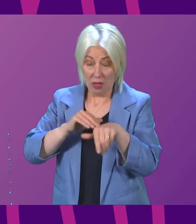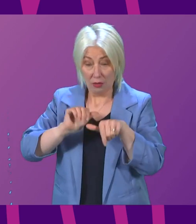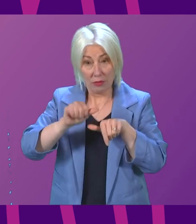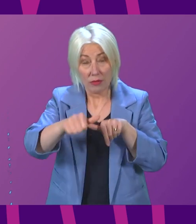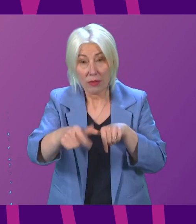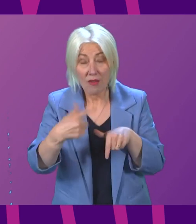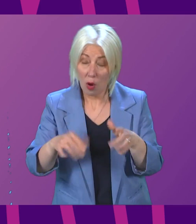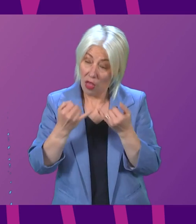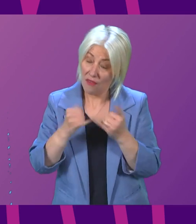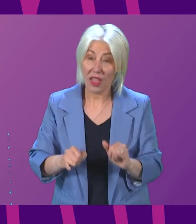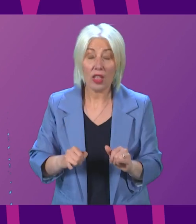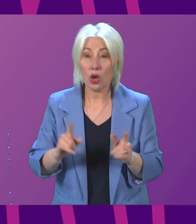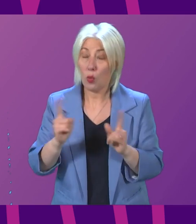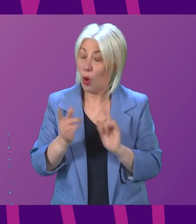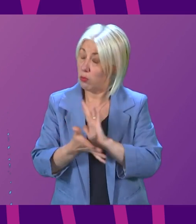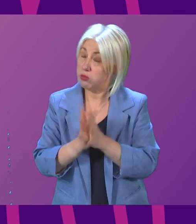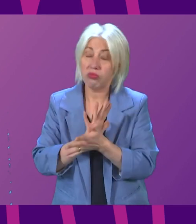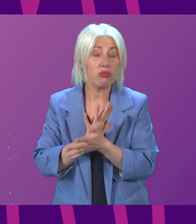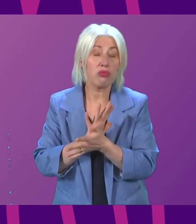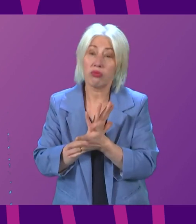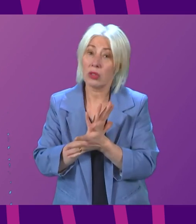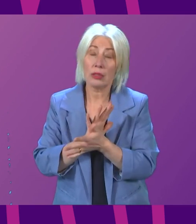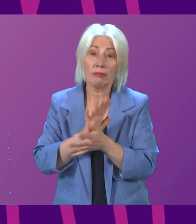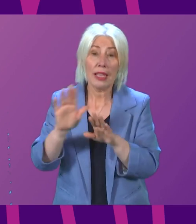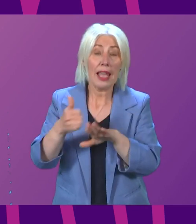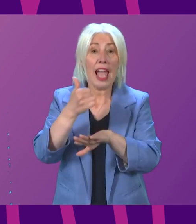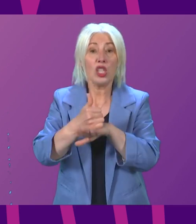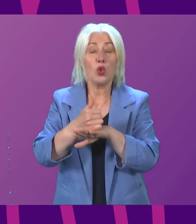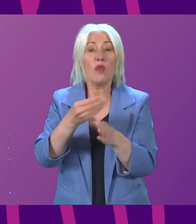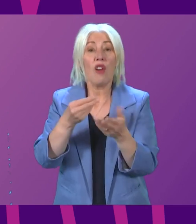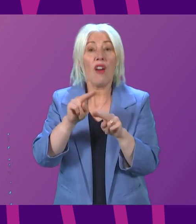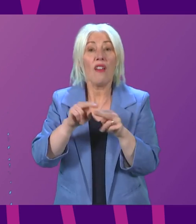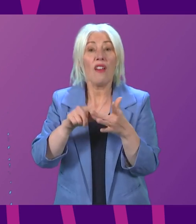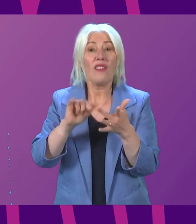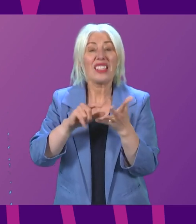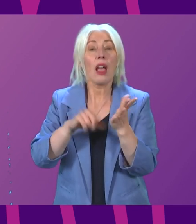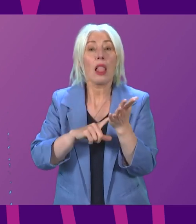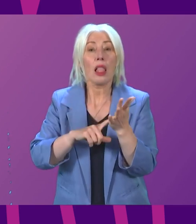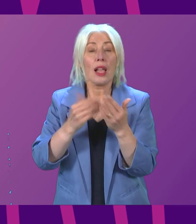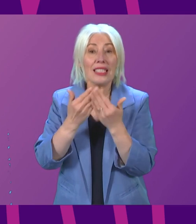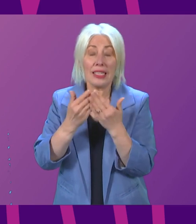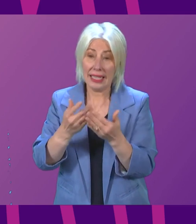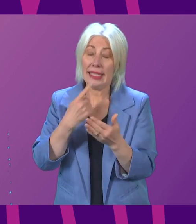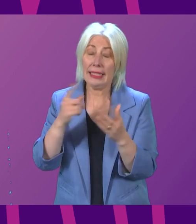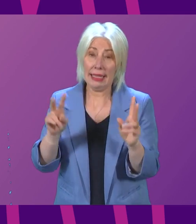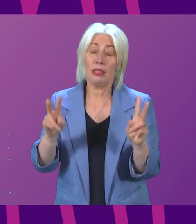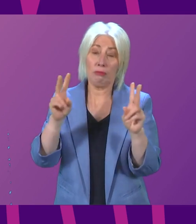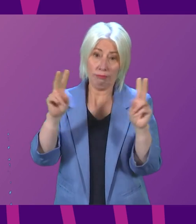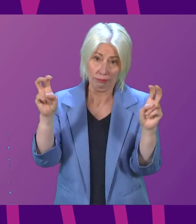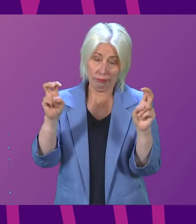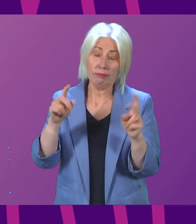failures for our country are devastating. The Institute for Fiscal Studies says the next few years will mean, and I quote from them,